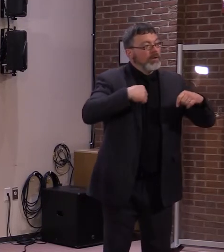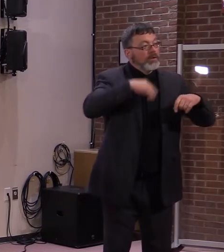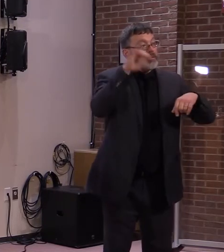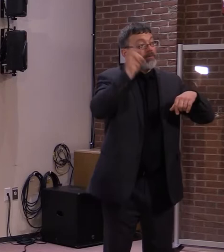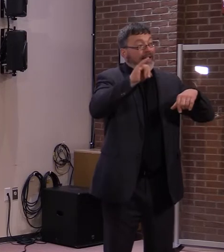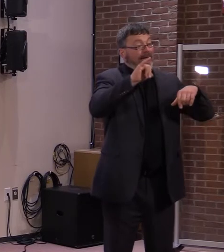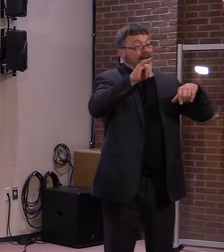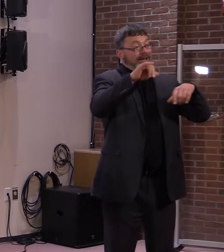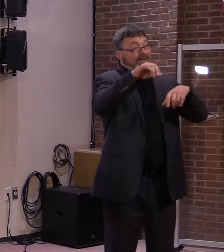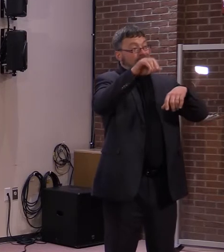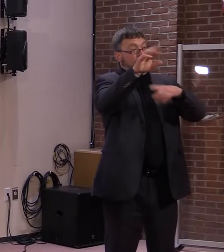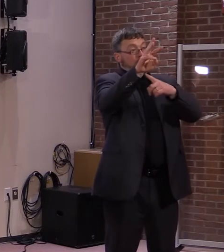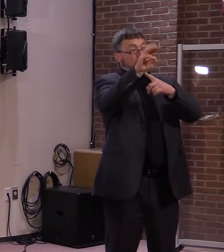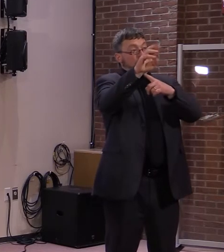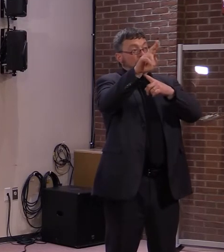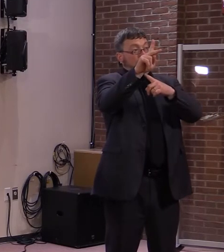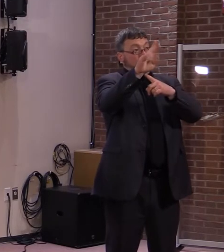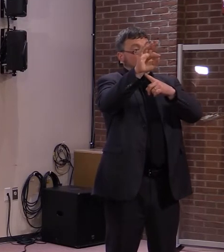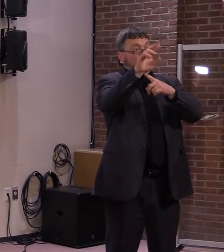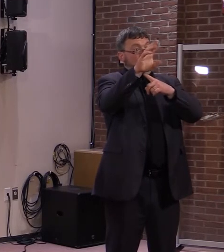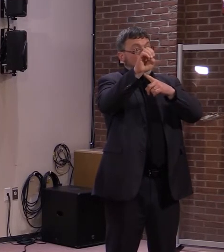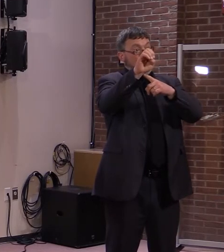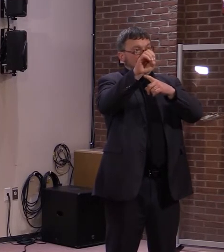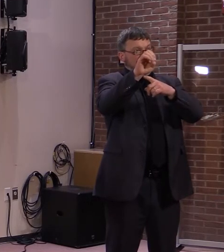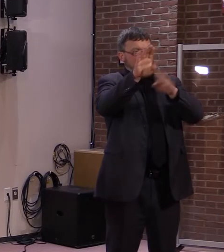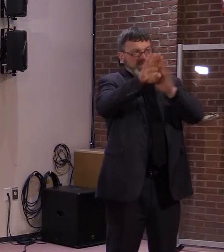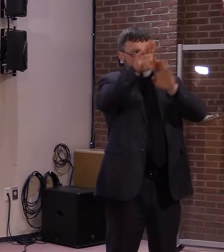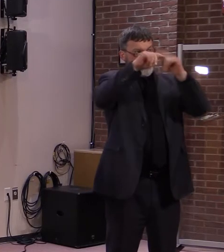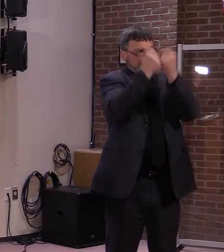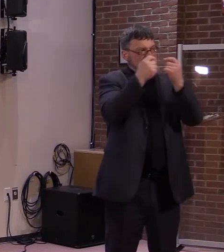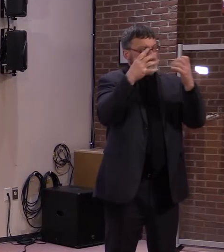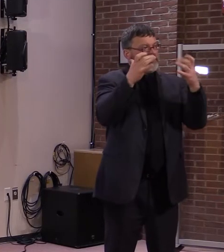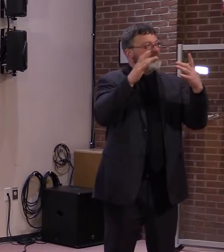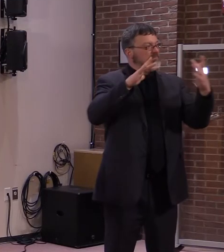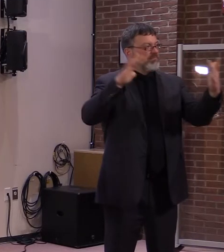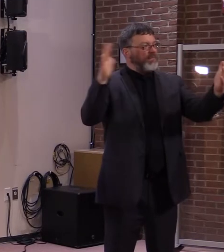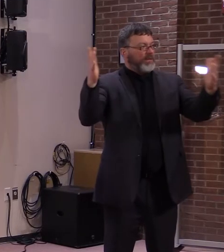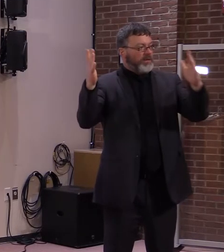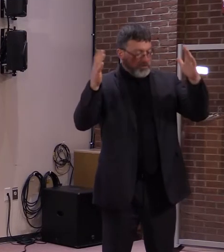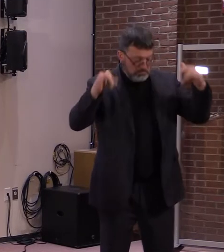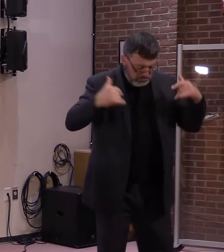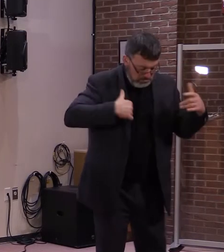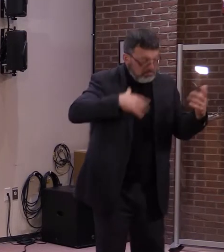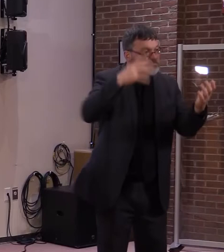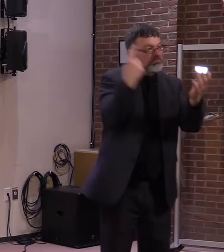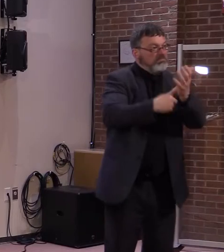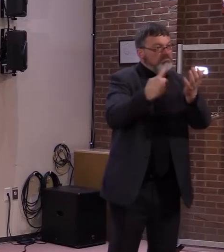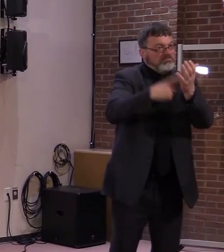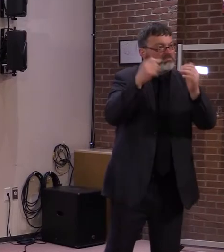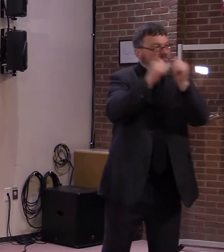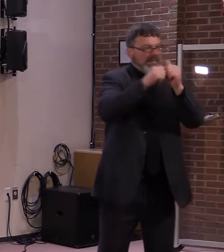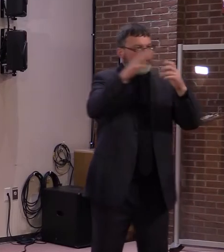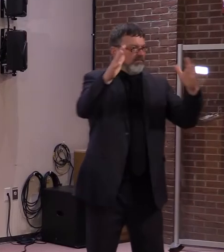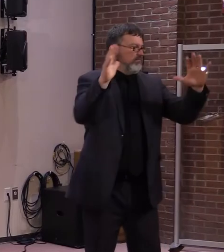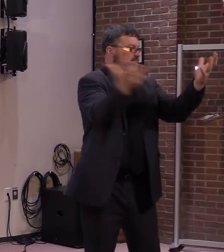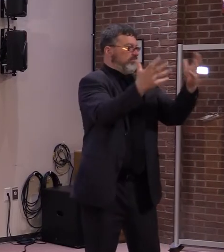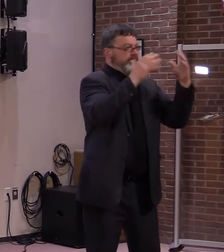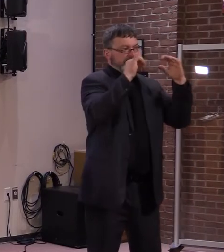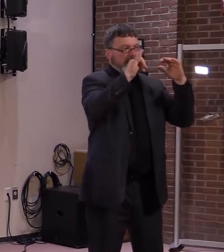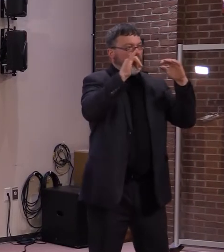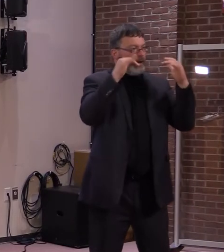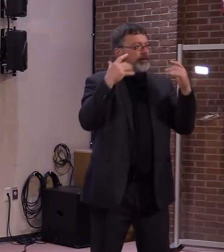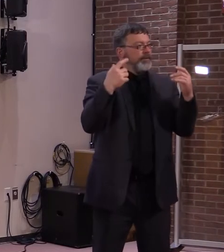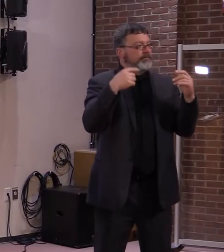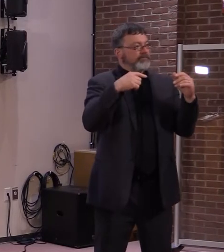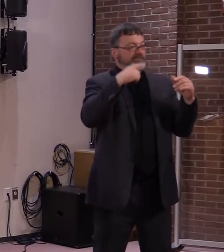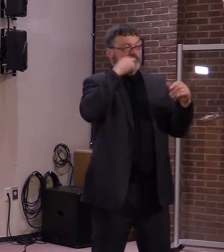through a direct point of contact. And we'll be providing, you know, whether it's dedicated job fairs, but also outreach